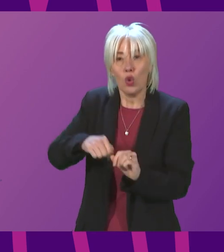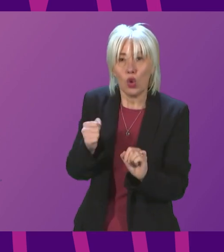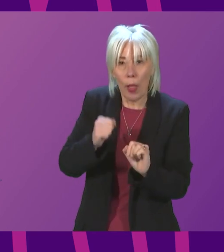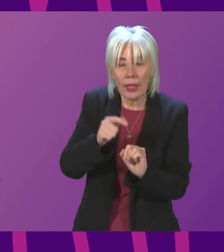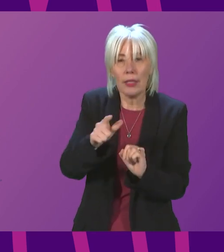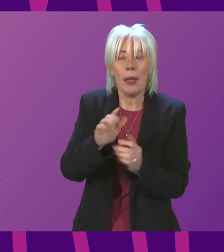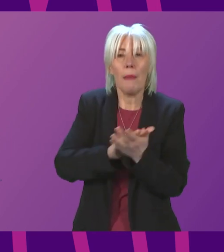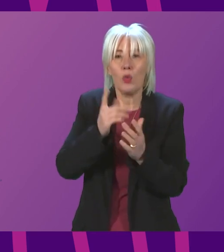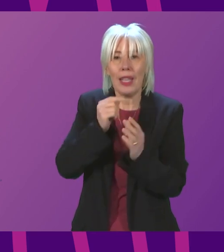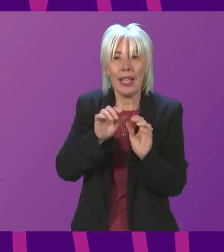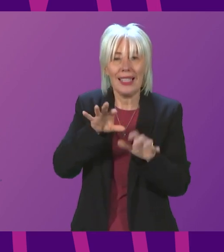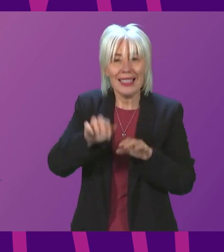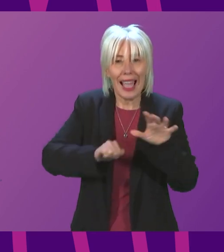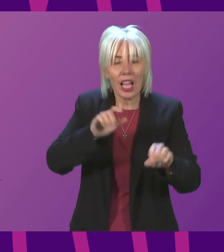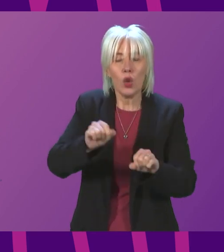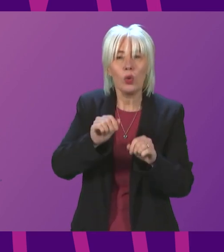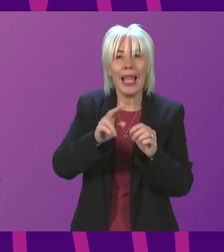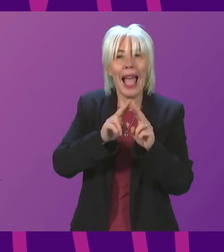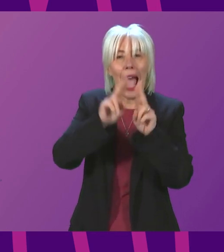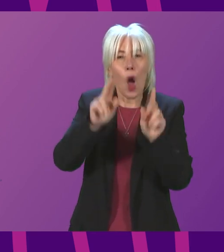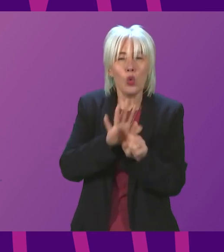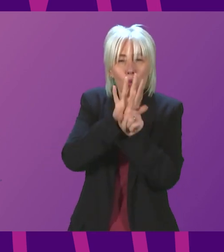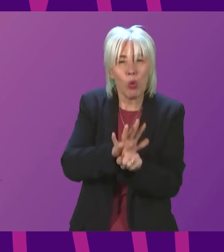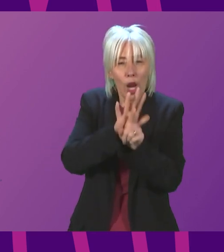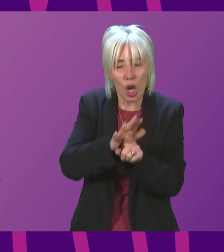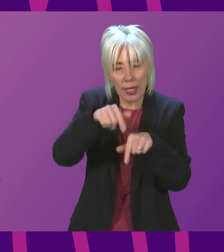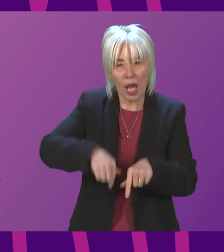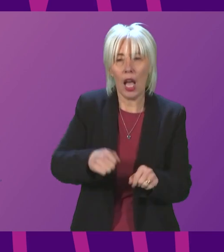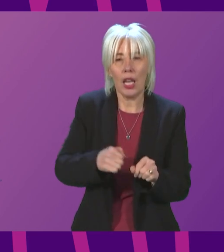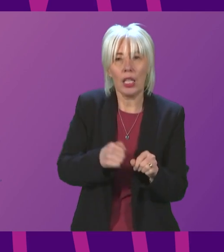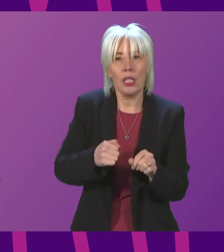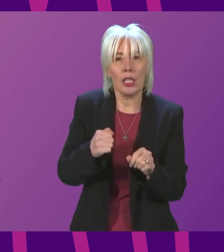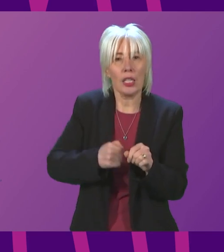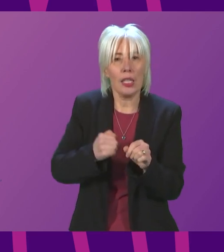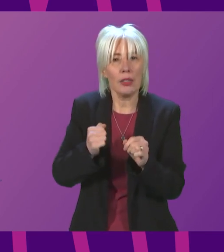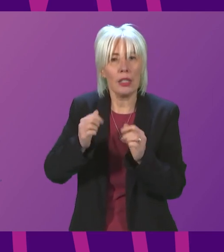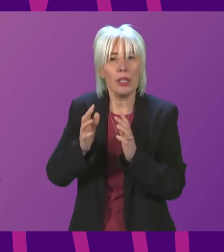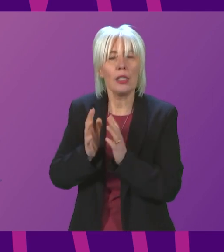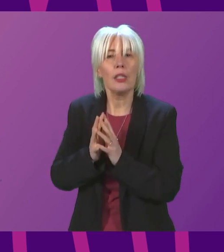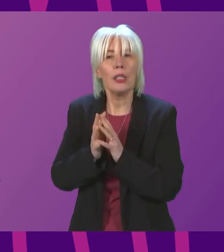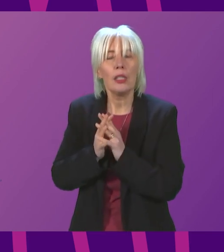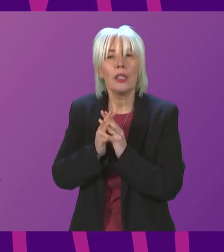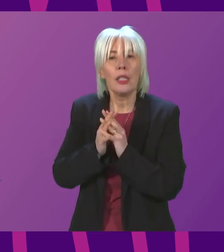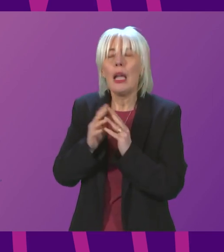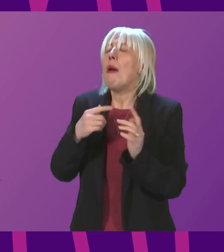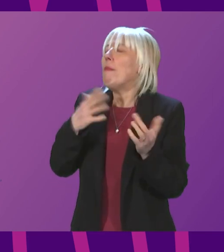allow Scotland to tackle such significant household pressures here in Scotland First Minister Those outside